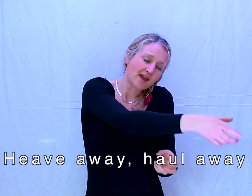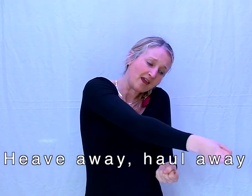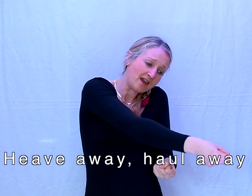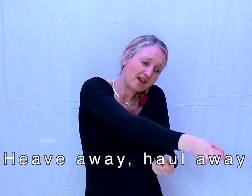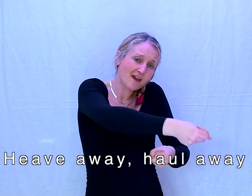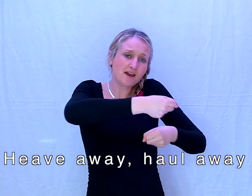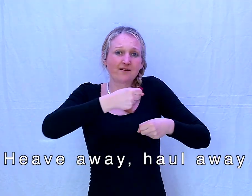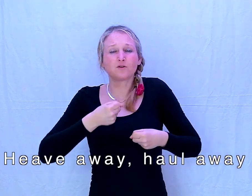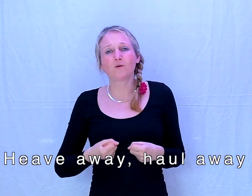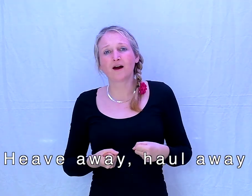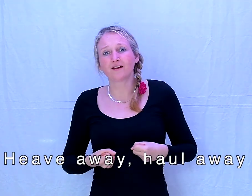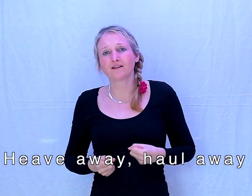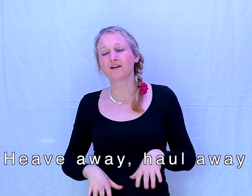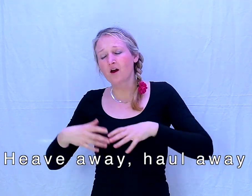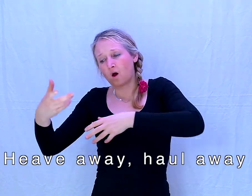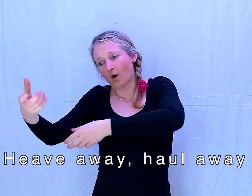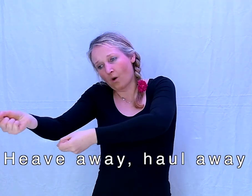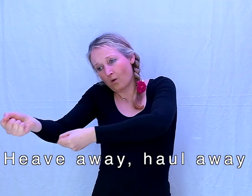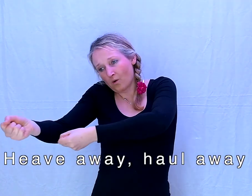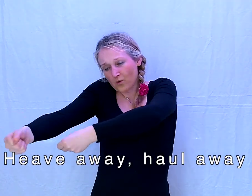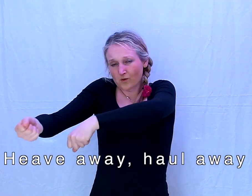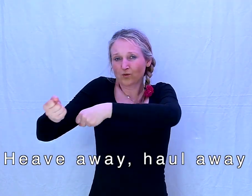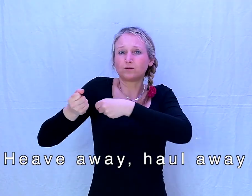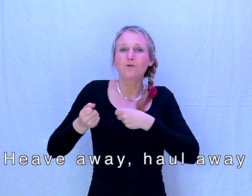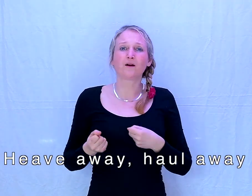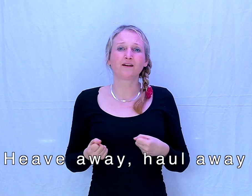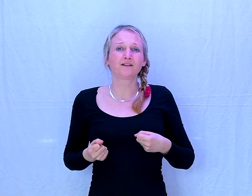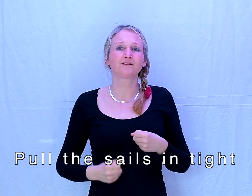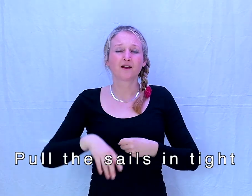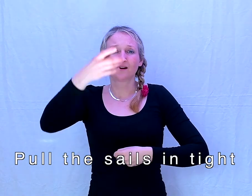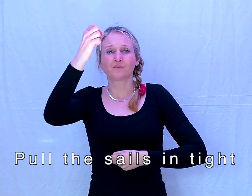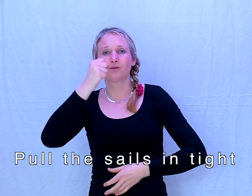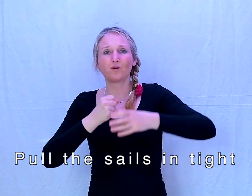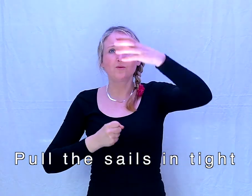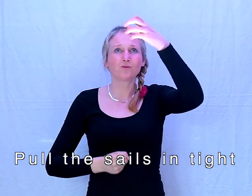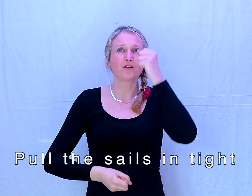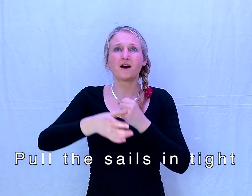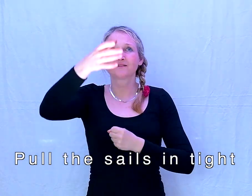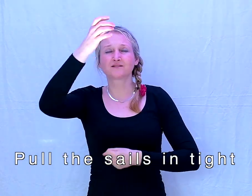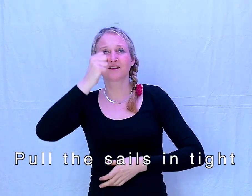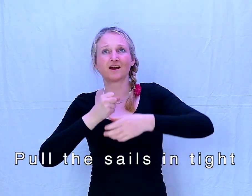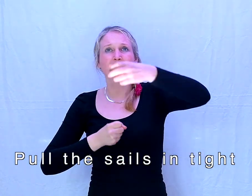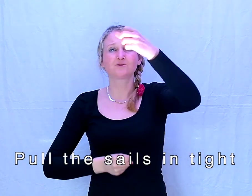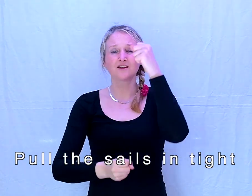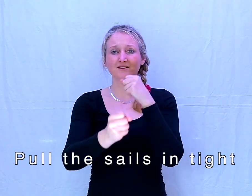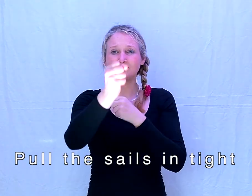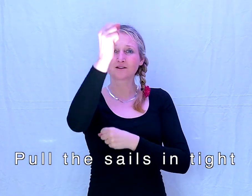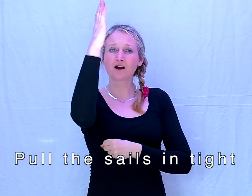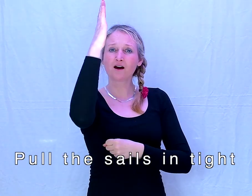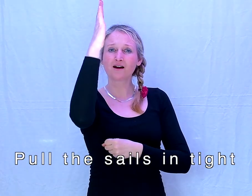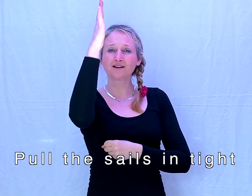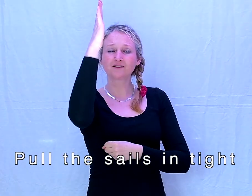Heave away, haul away, pull the sails in tight.